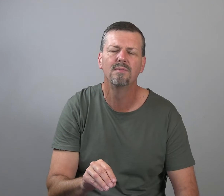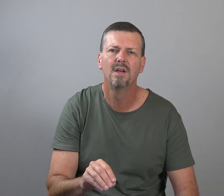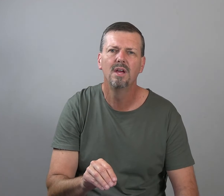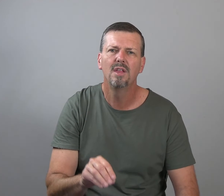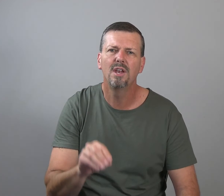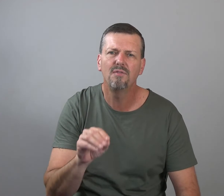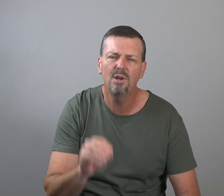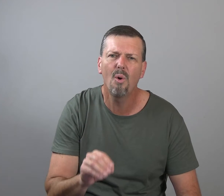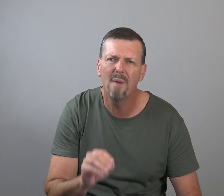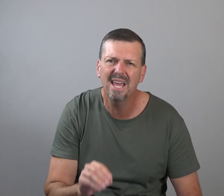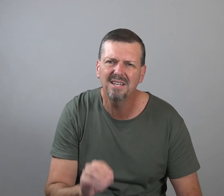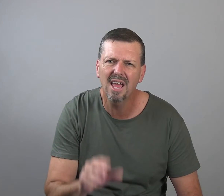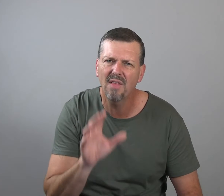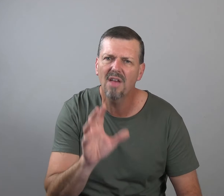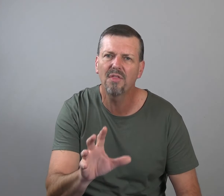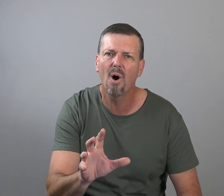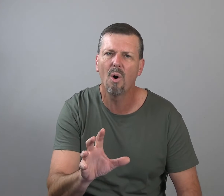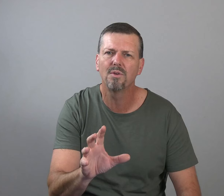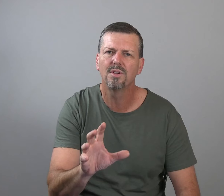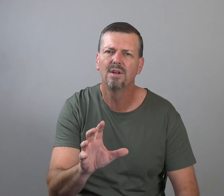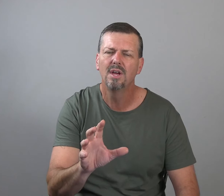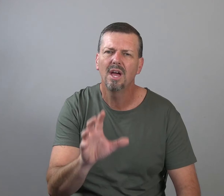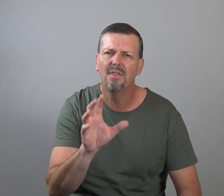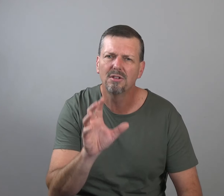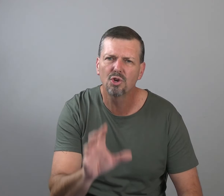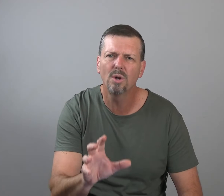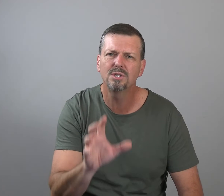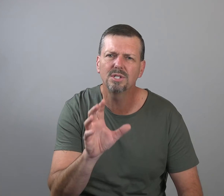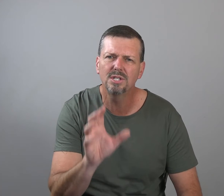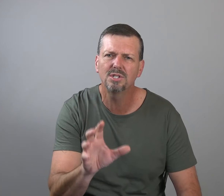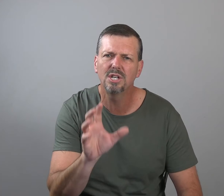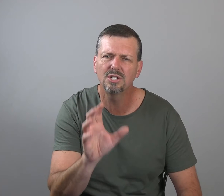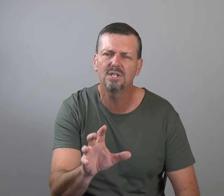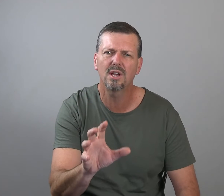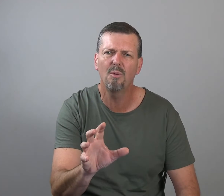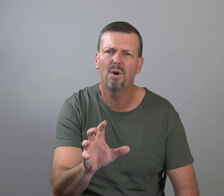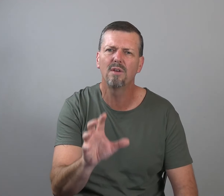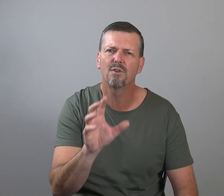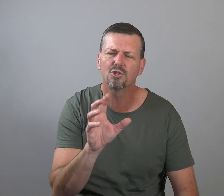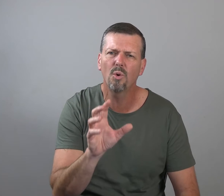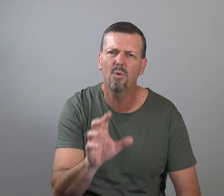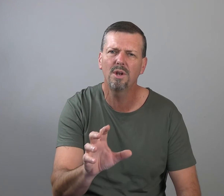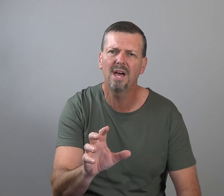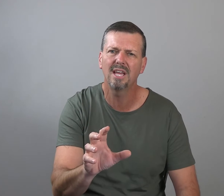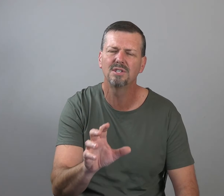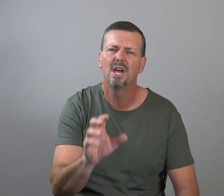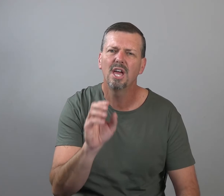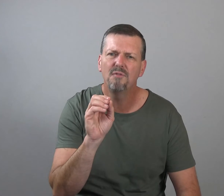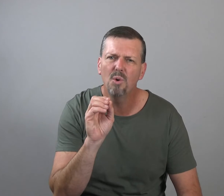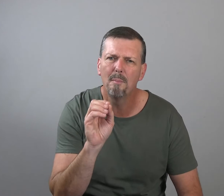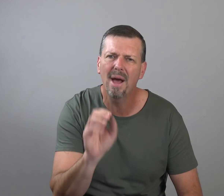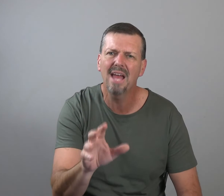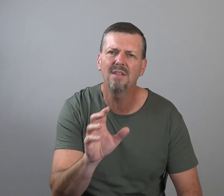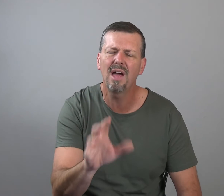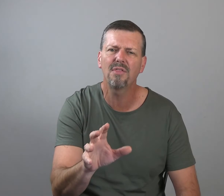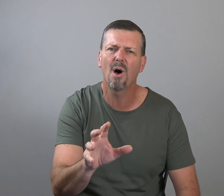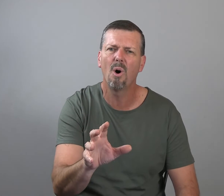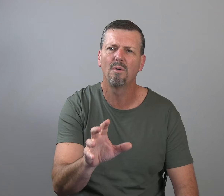that if you don't maintain that thought and the choices and decisions that come with it for 21 days, if you abandon that thought